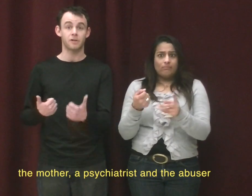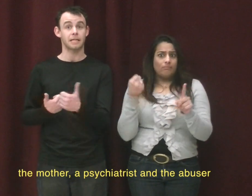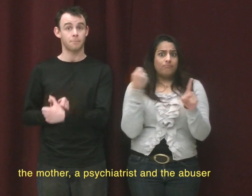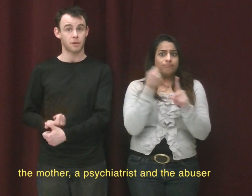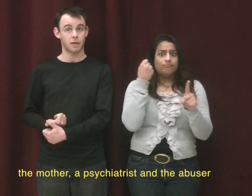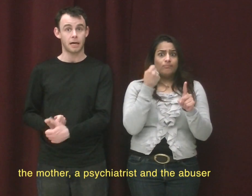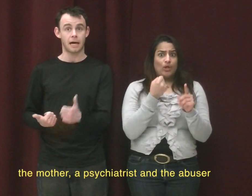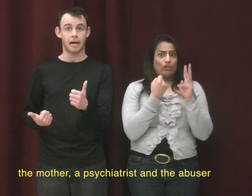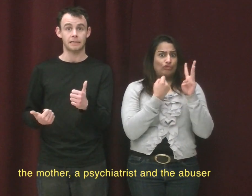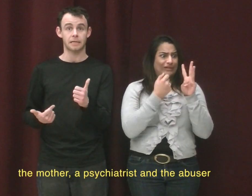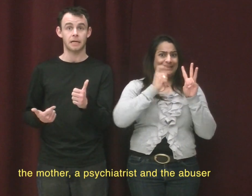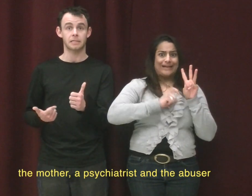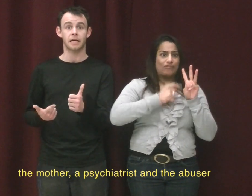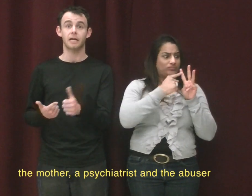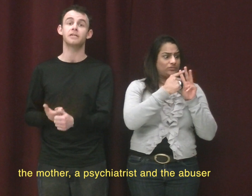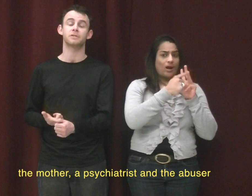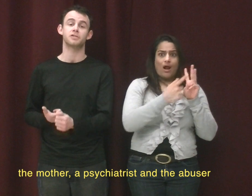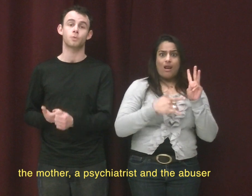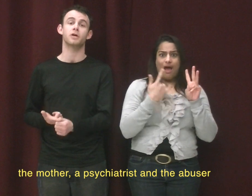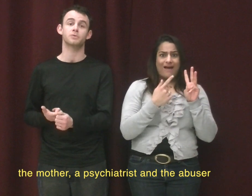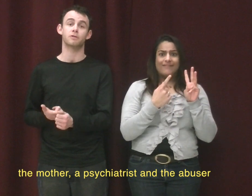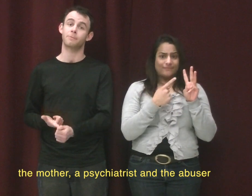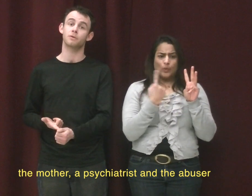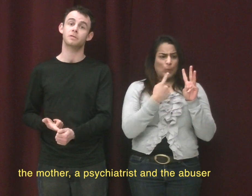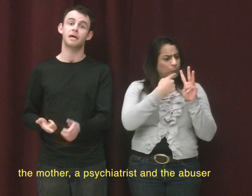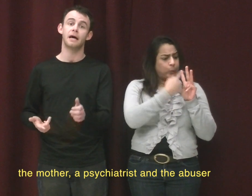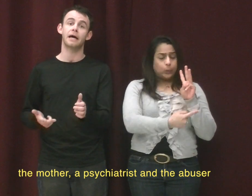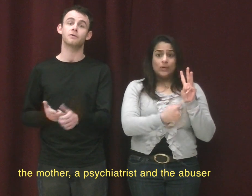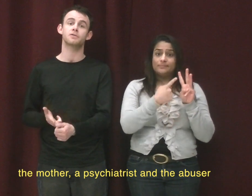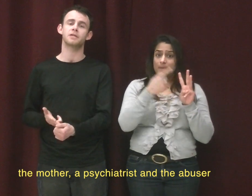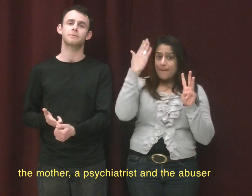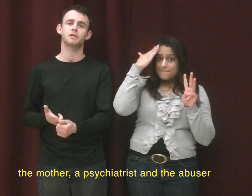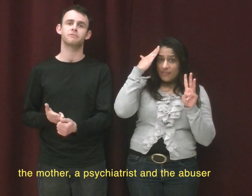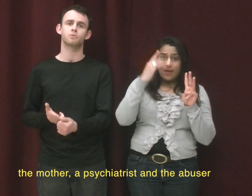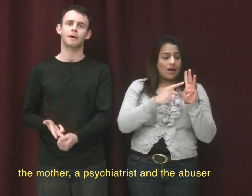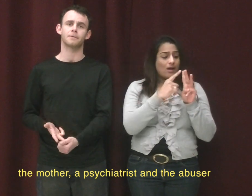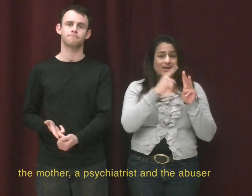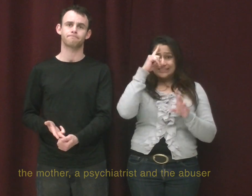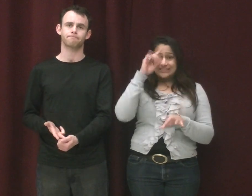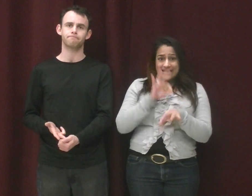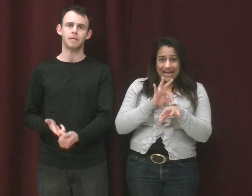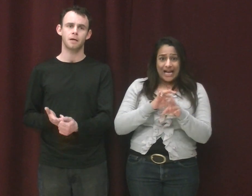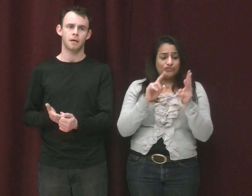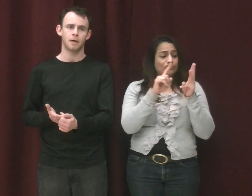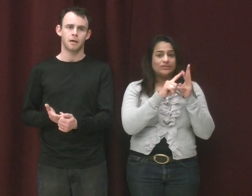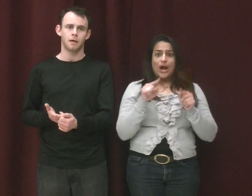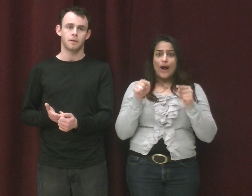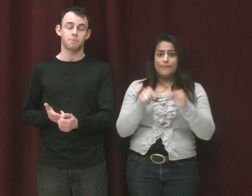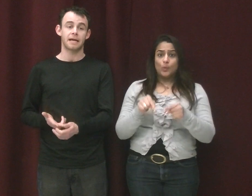Firstly, her mother and a psychiatrist who works with criminals and also the abductor as well. The